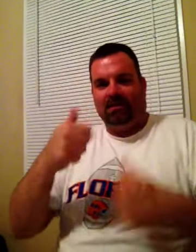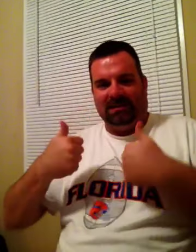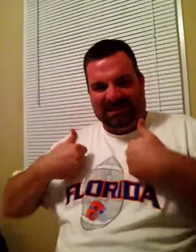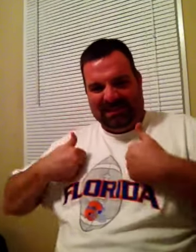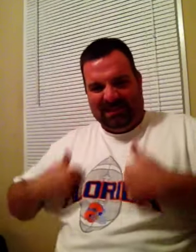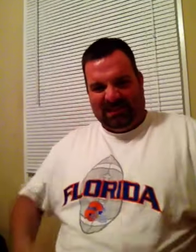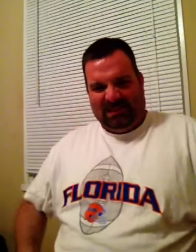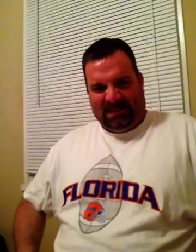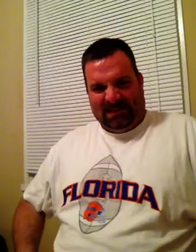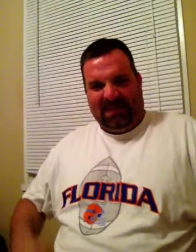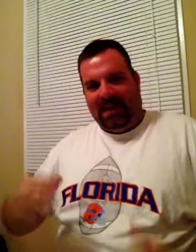Let's go.